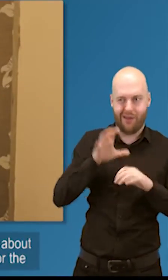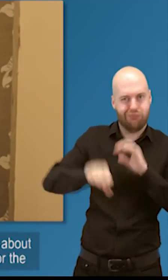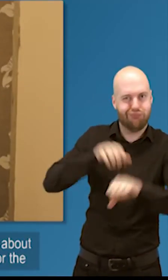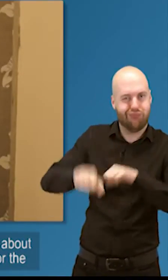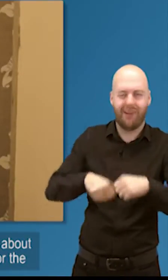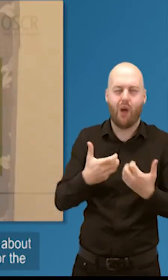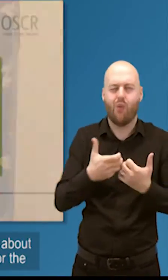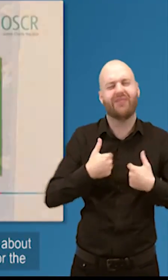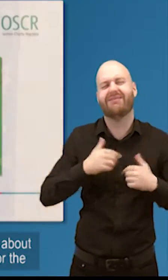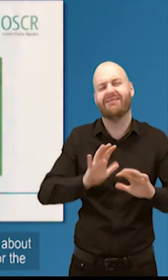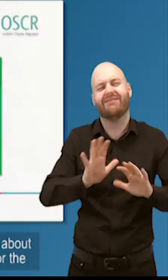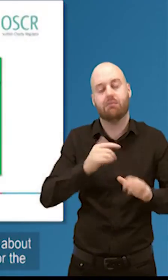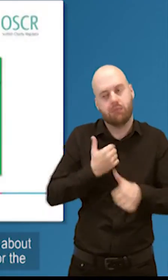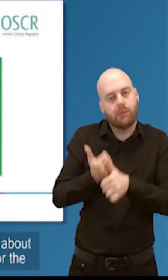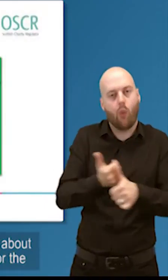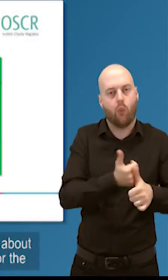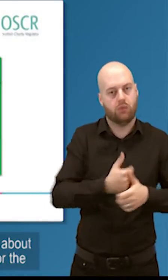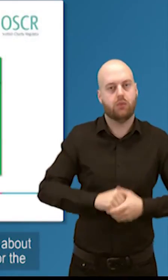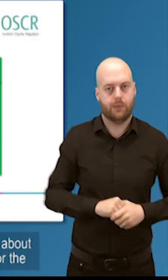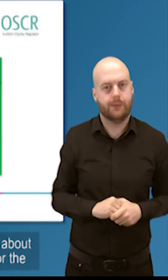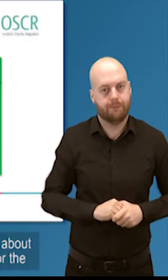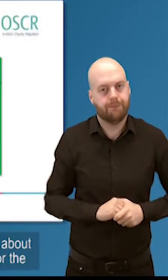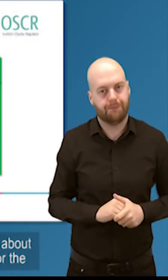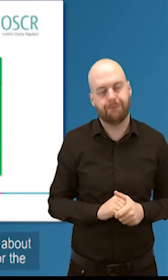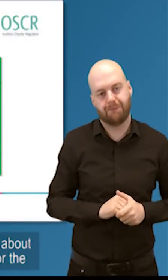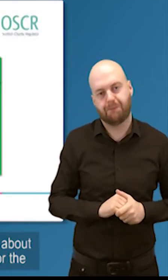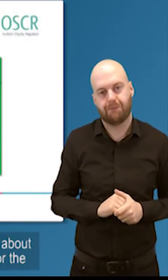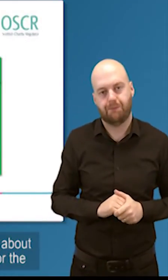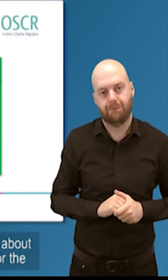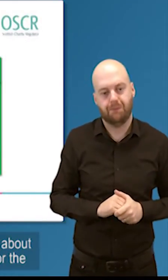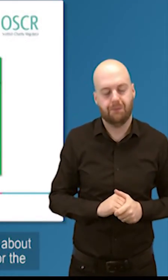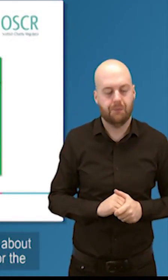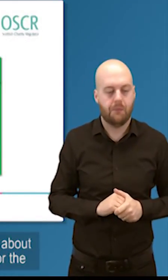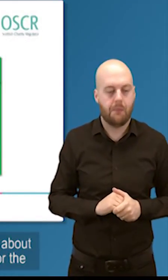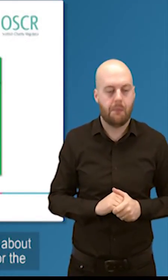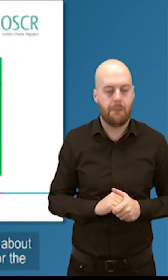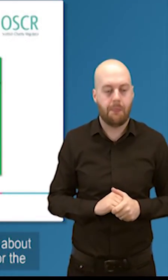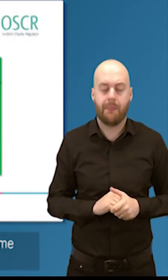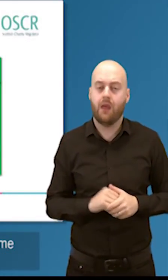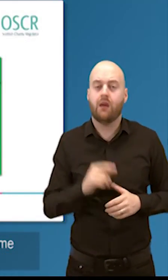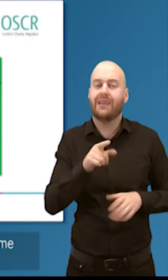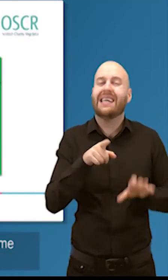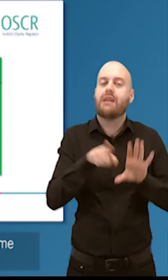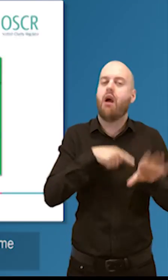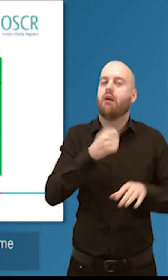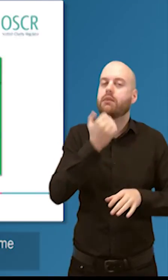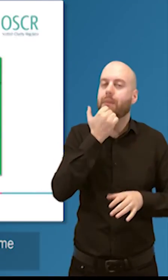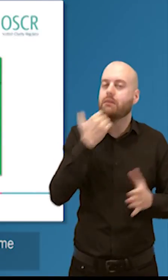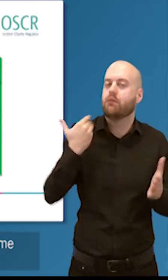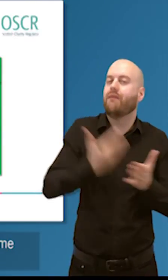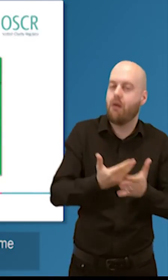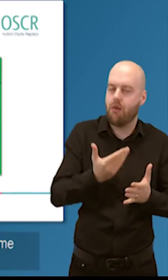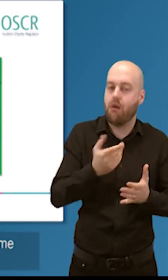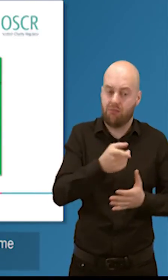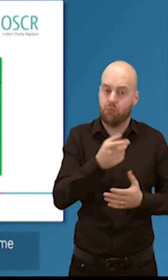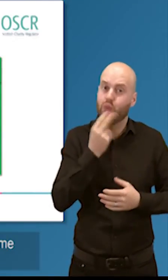Our year in numbers is quite a useful thing to think about. The numbers actually stay relatively stable for the